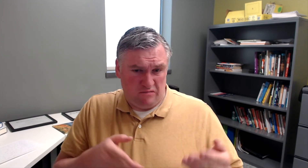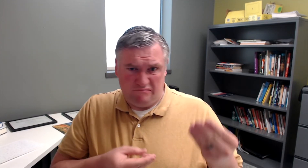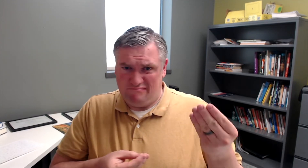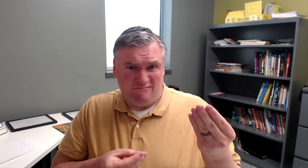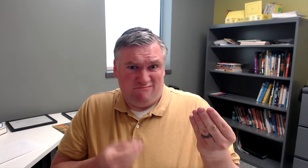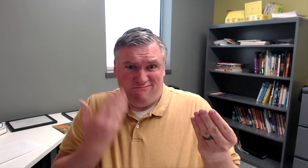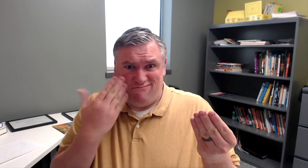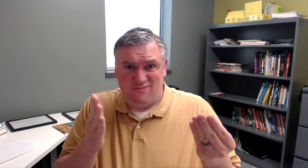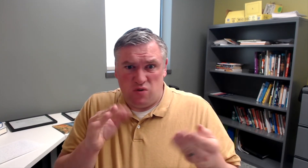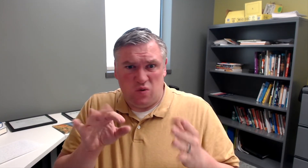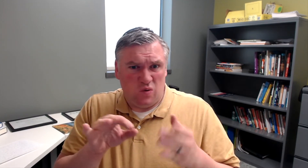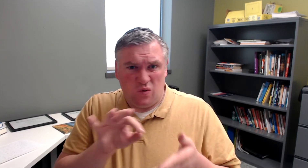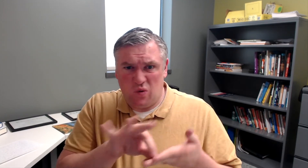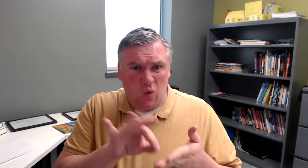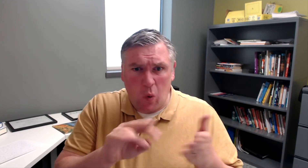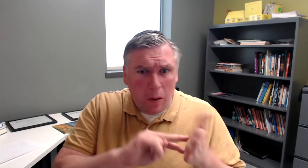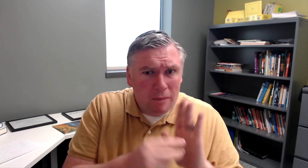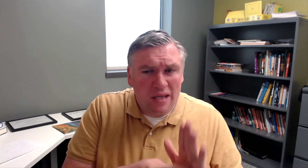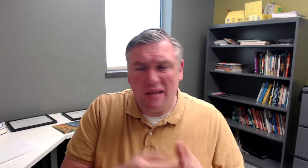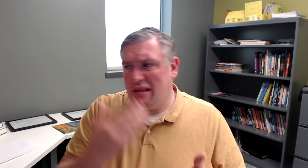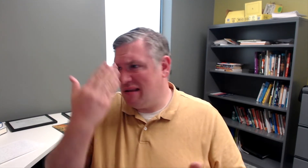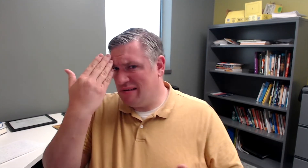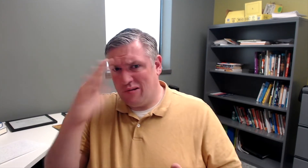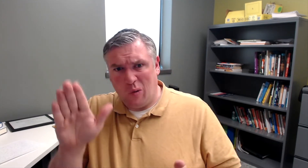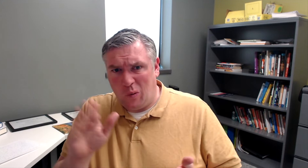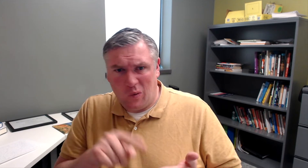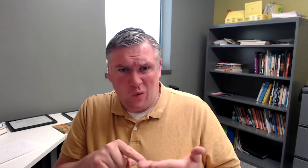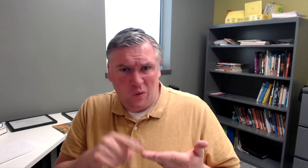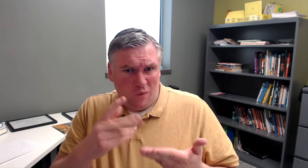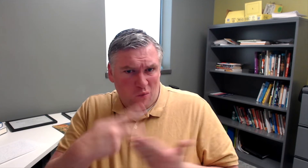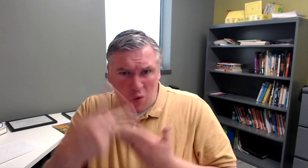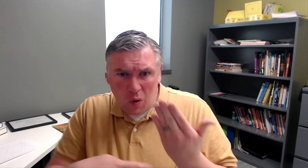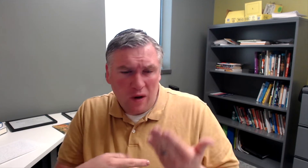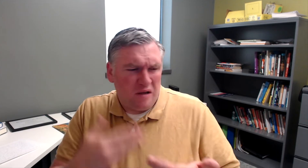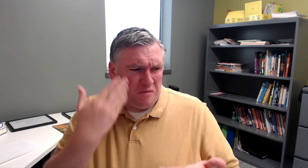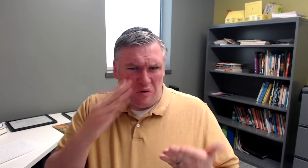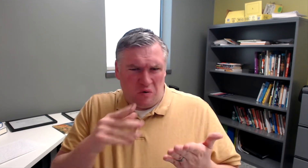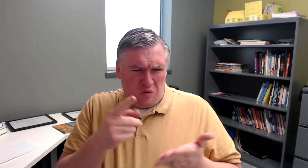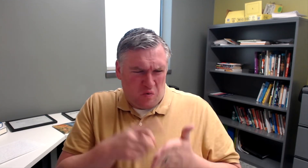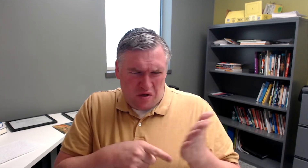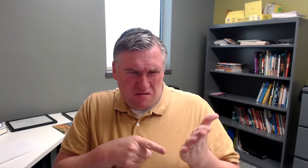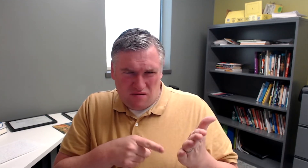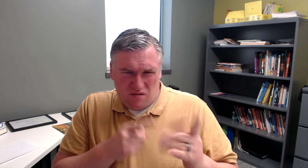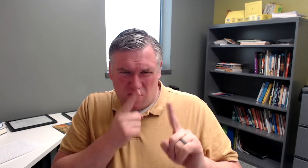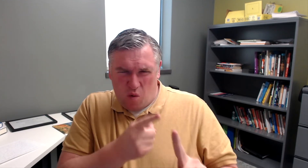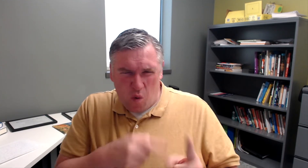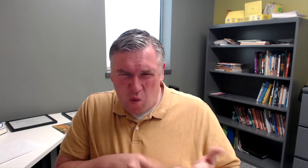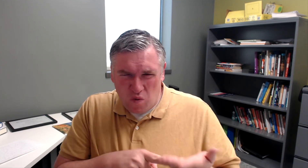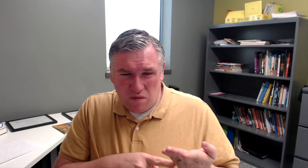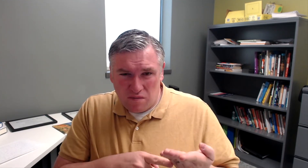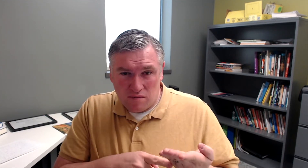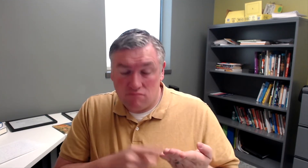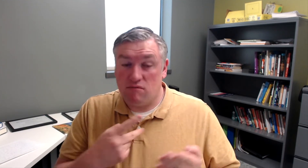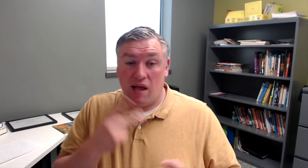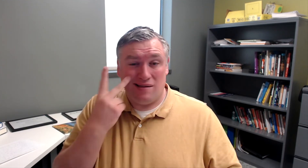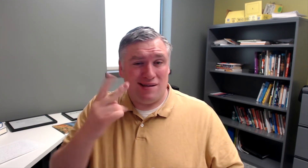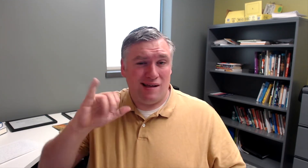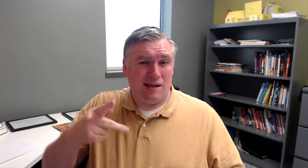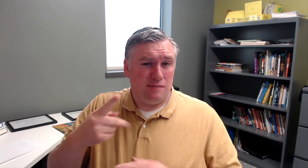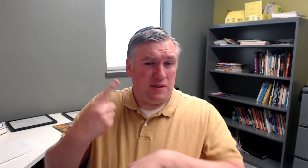But if they look at it, and they're like, I don't know what that score means. I don't know what that program means. I don't know what the goals I'm talking about.